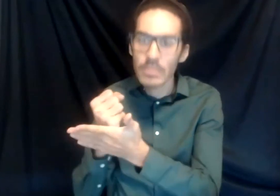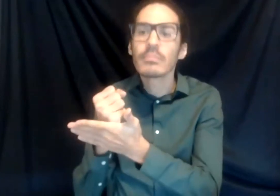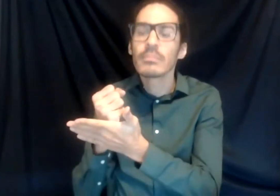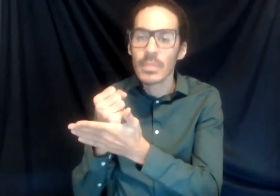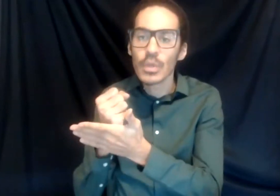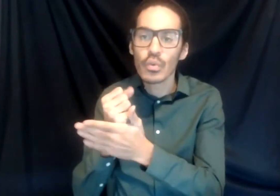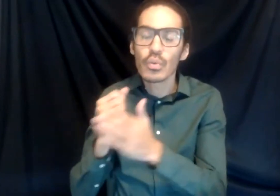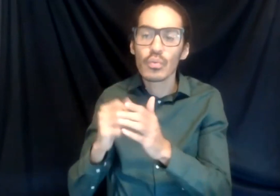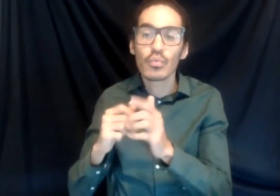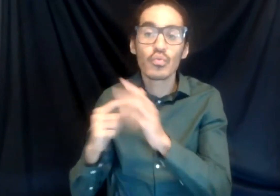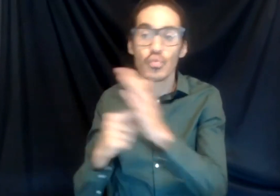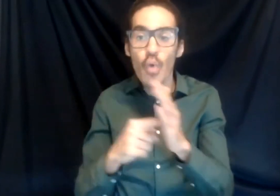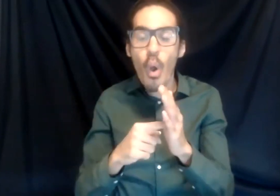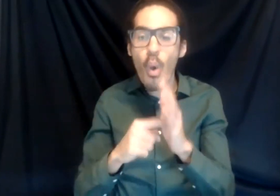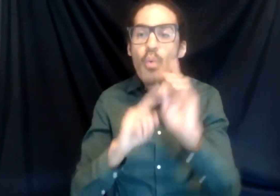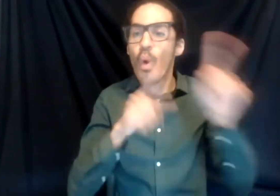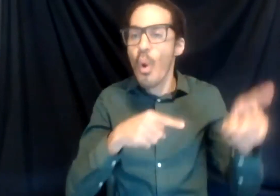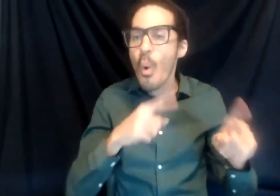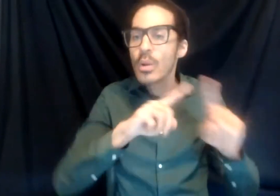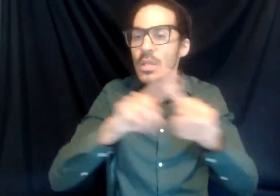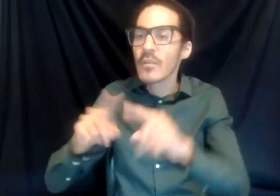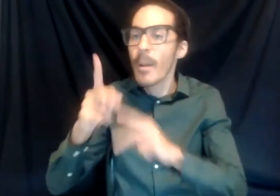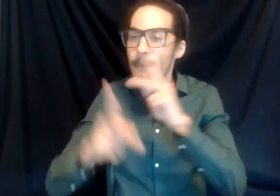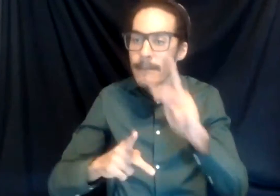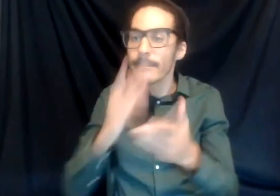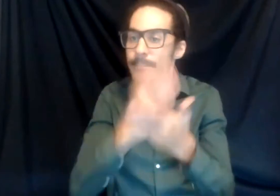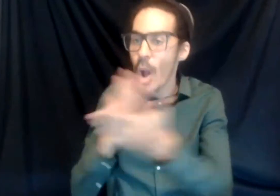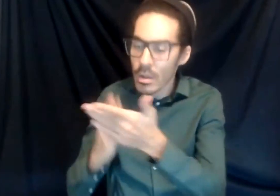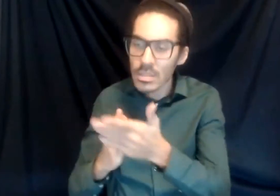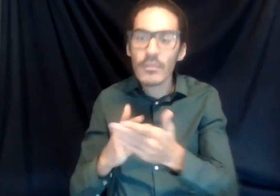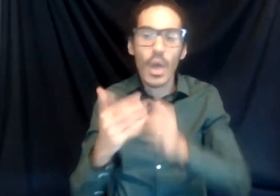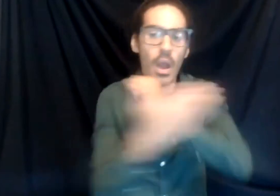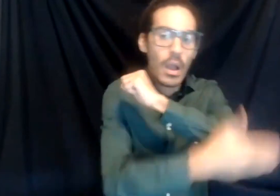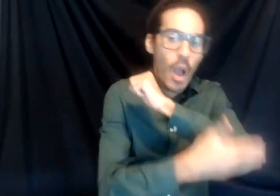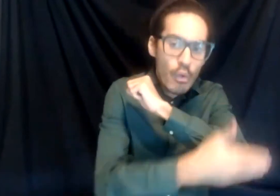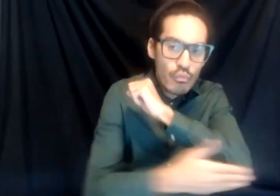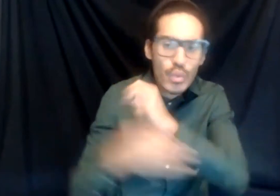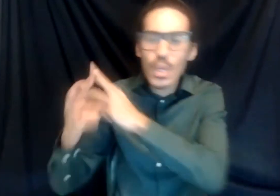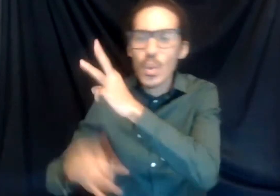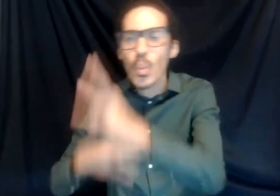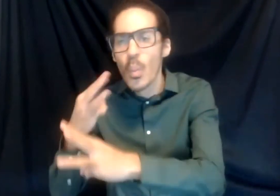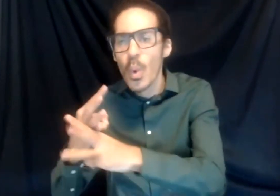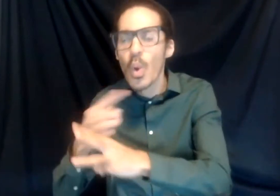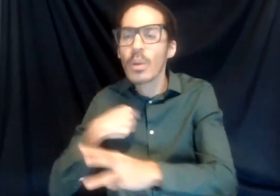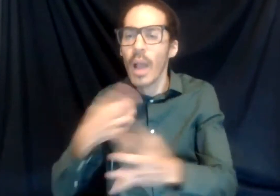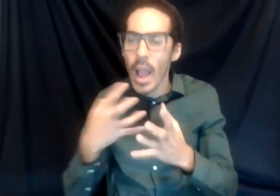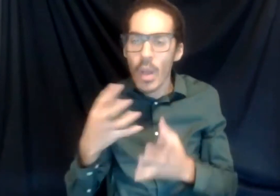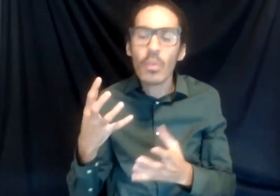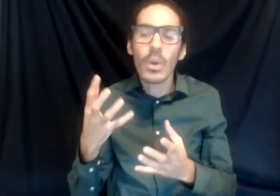country or even the world because I want to be able to experience places that are different from Buffalo, that are